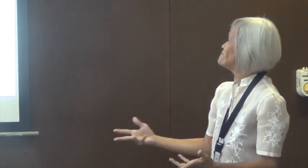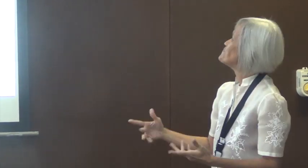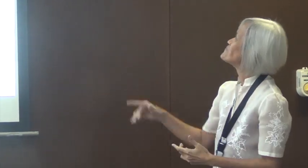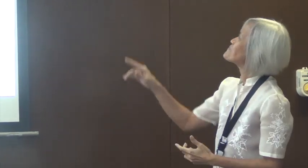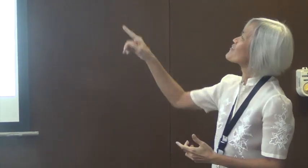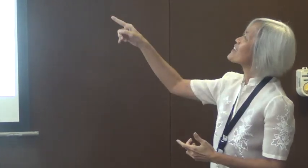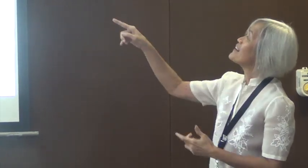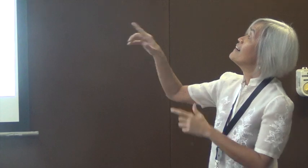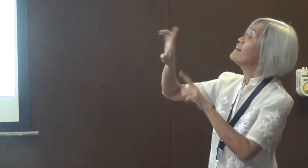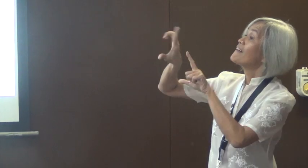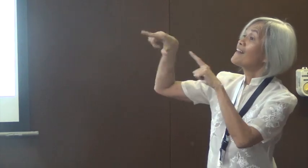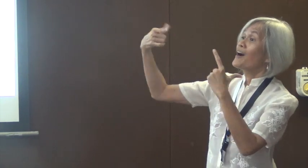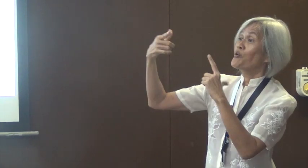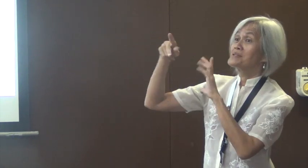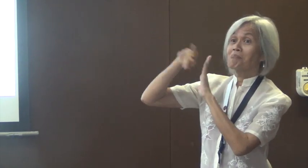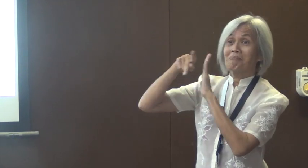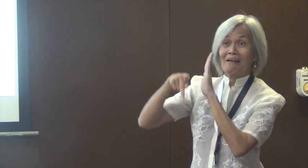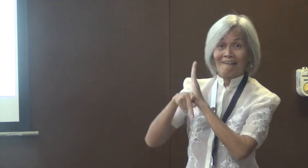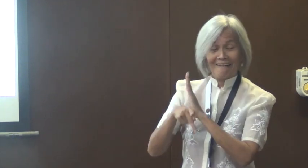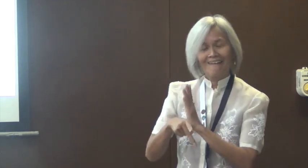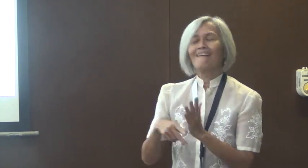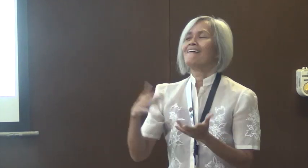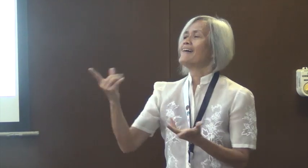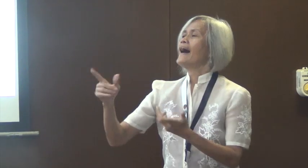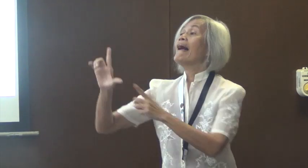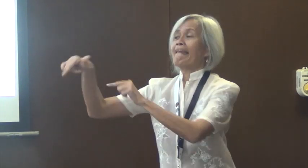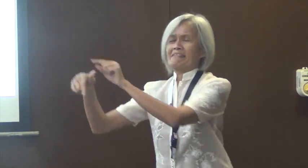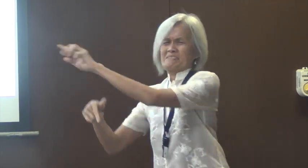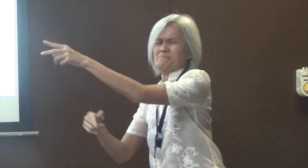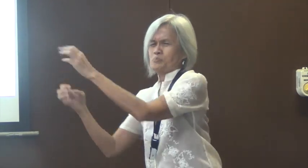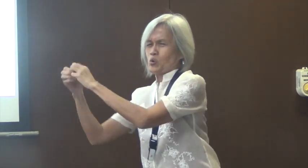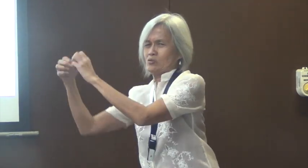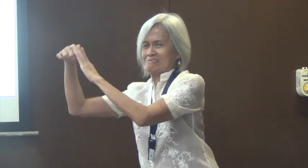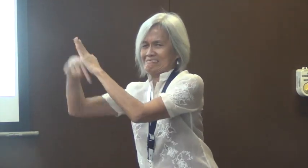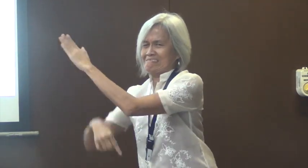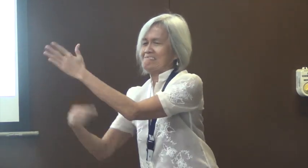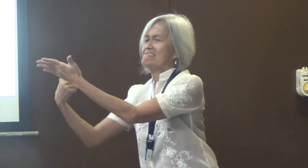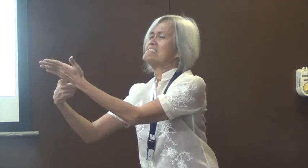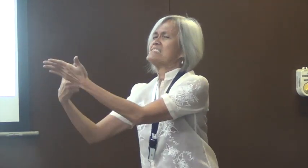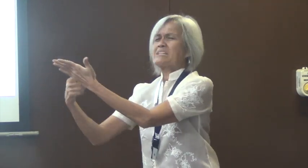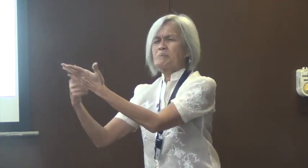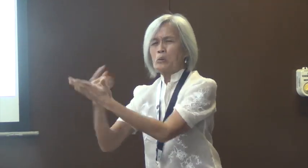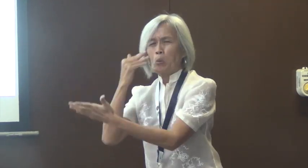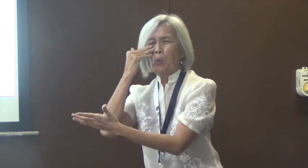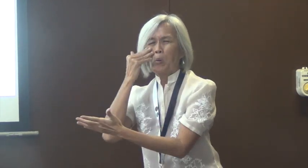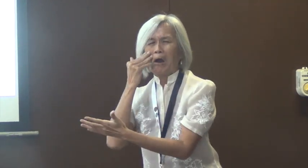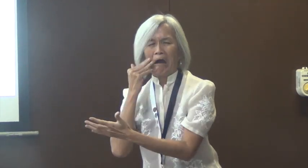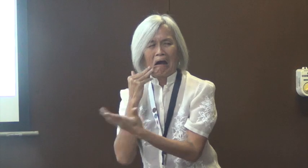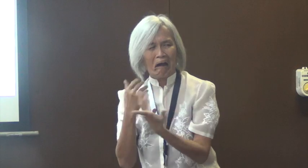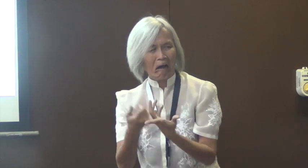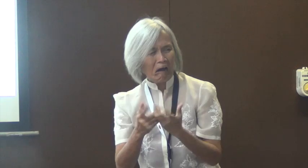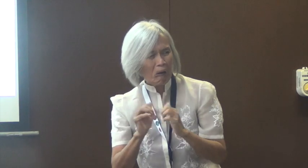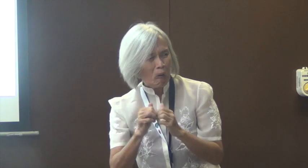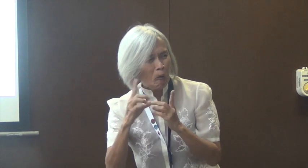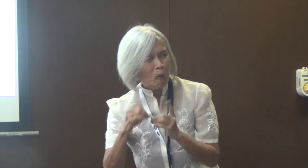within our belief system. Plus, you have issues in language planning, and this will be discussed later.